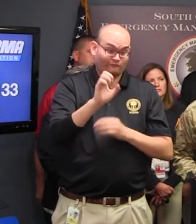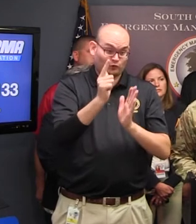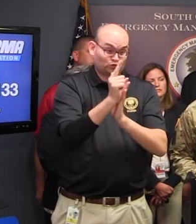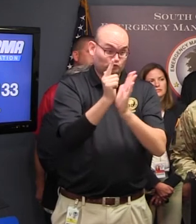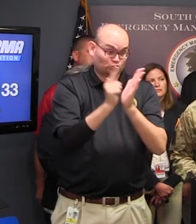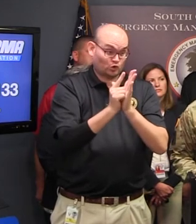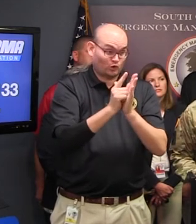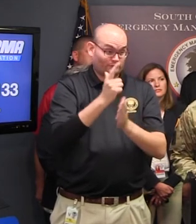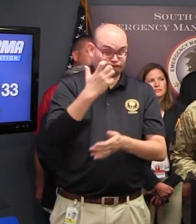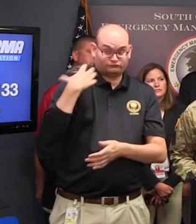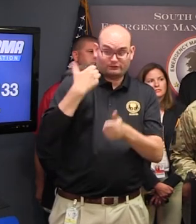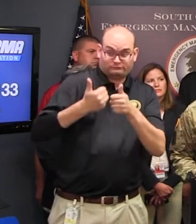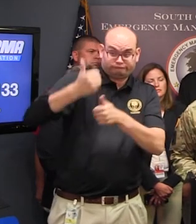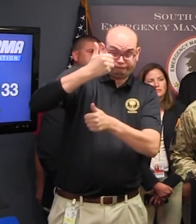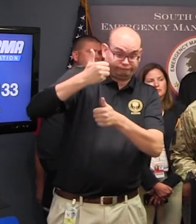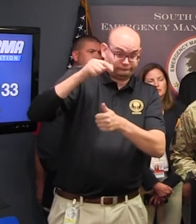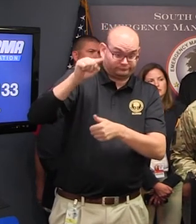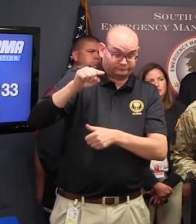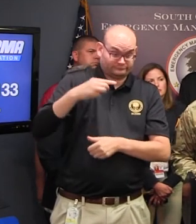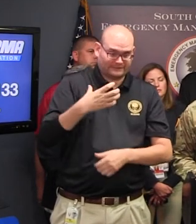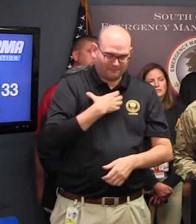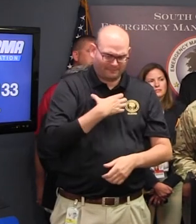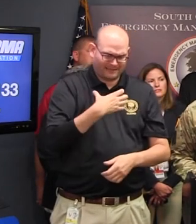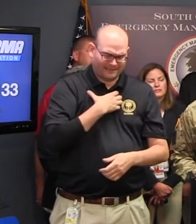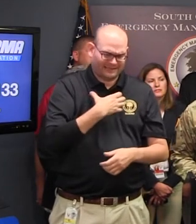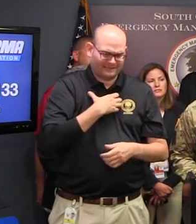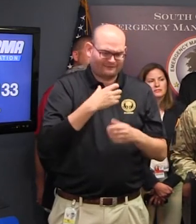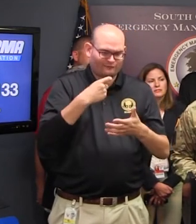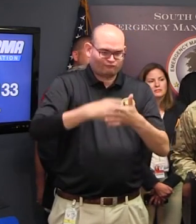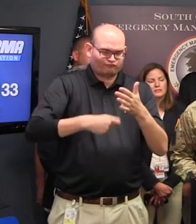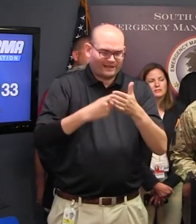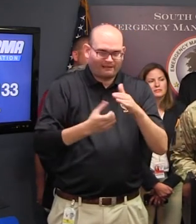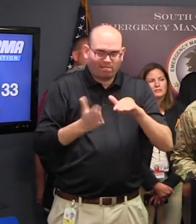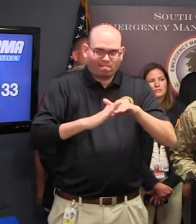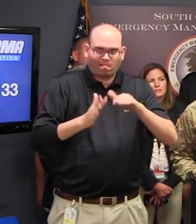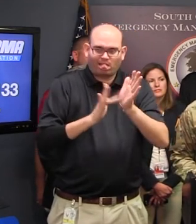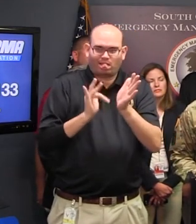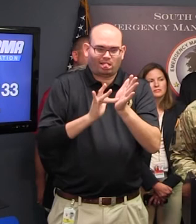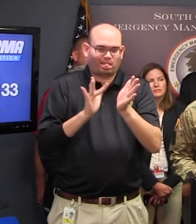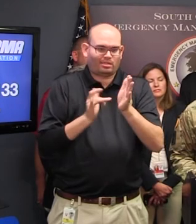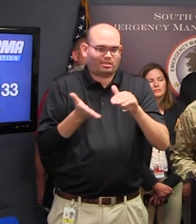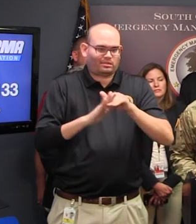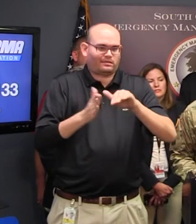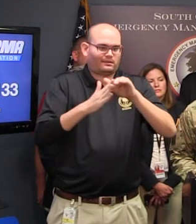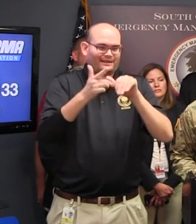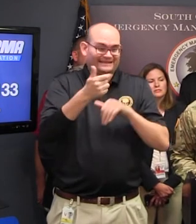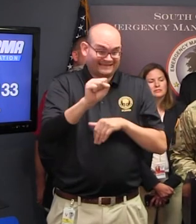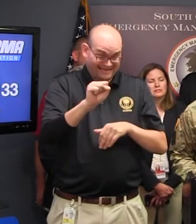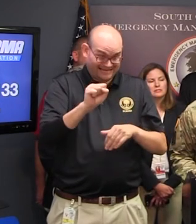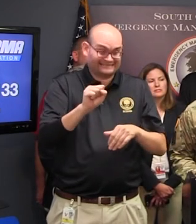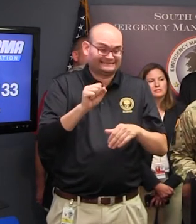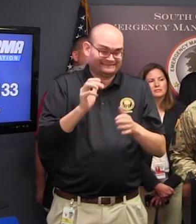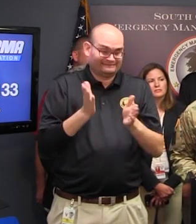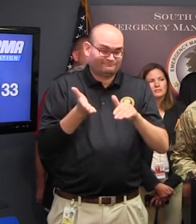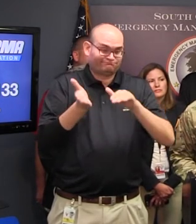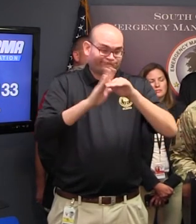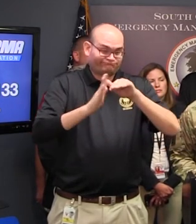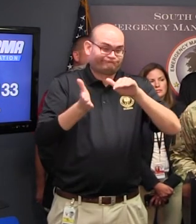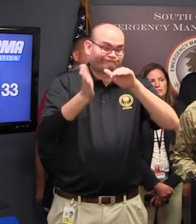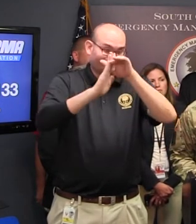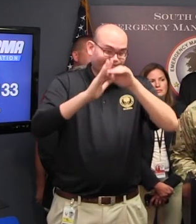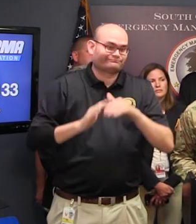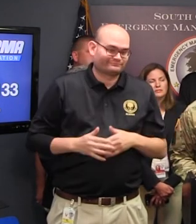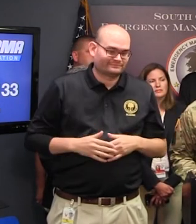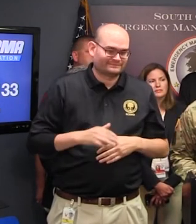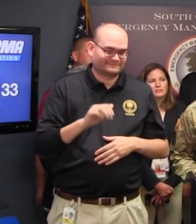85% of those price gouging complaints are dealing with the sale of gasoline or fuel 10% dealing with the